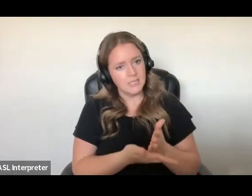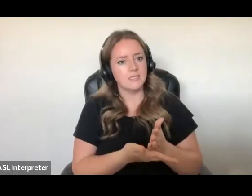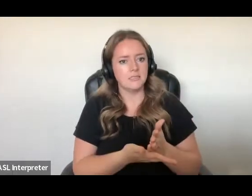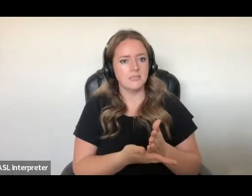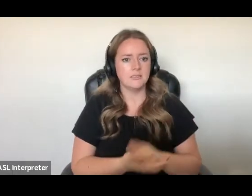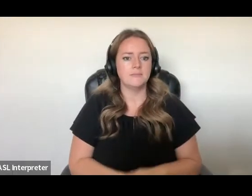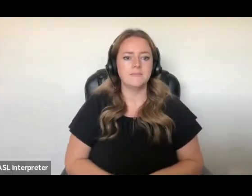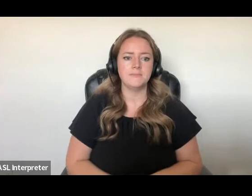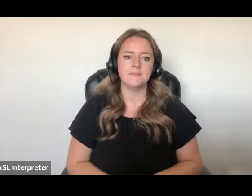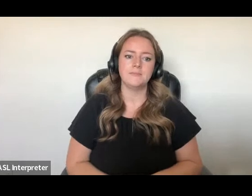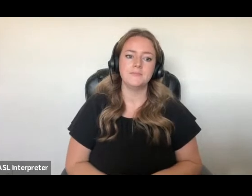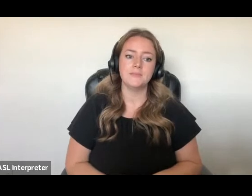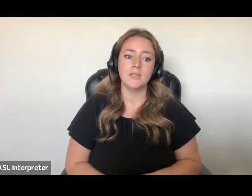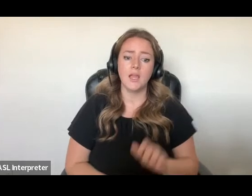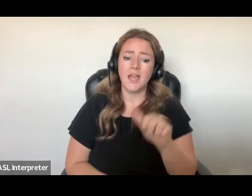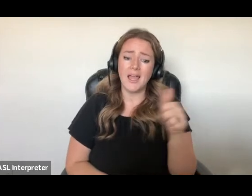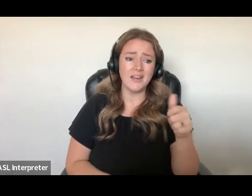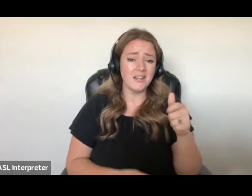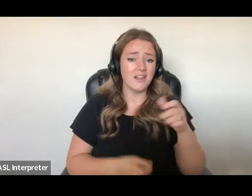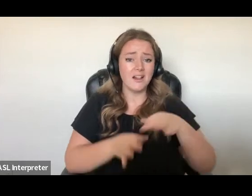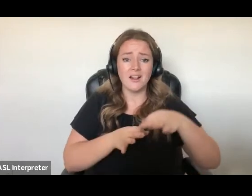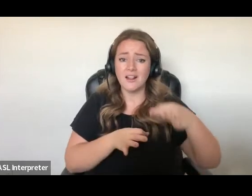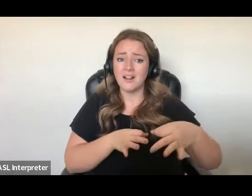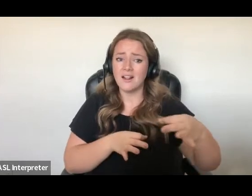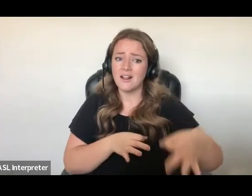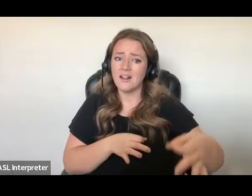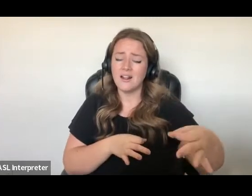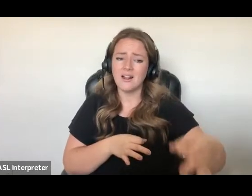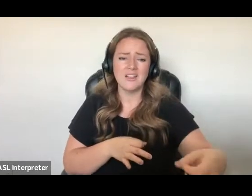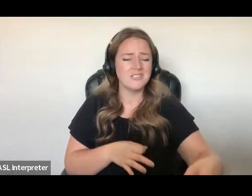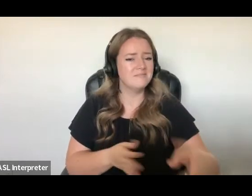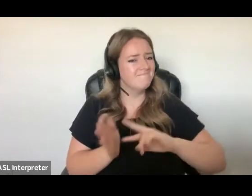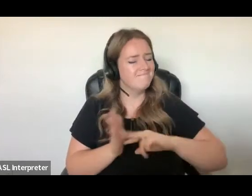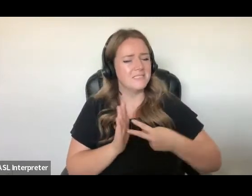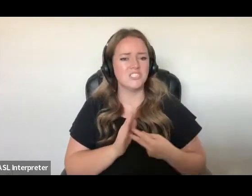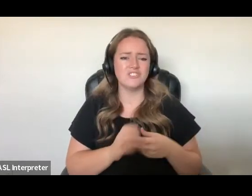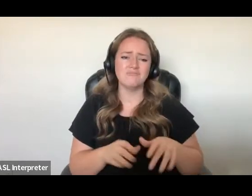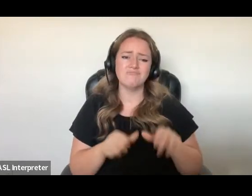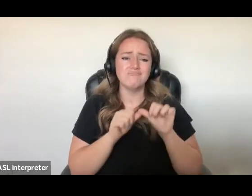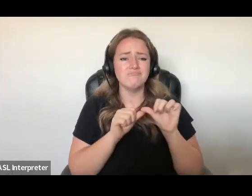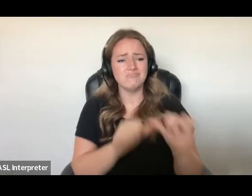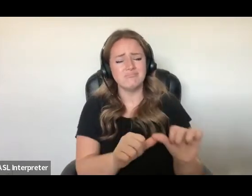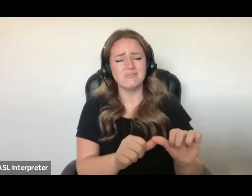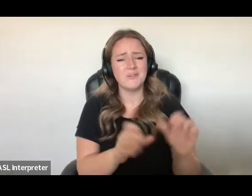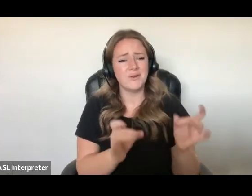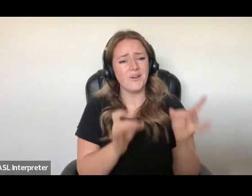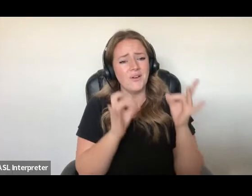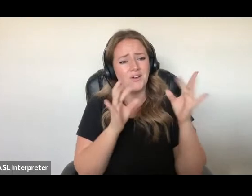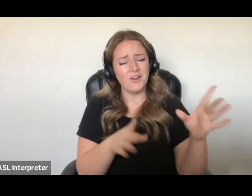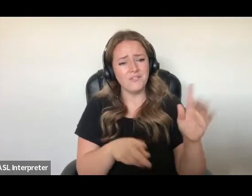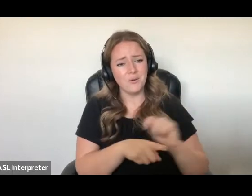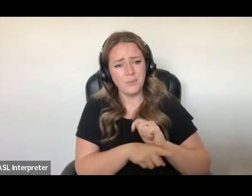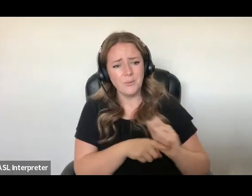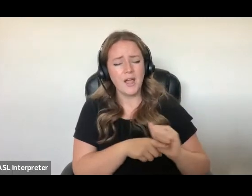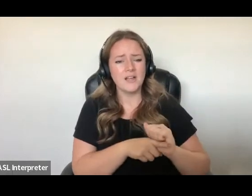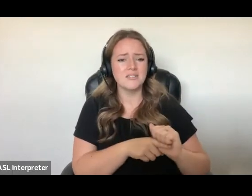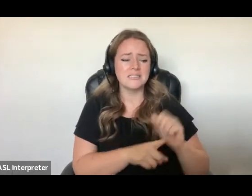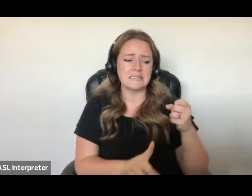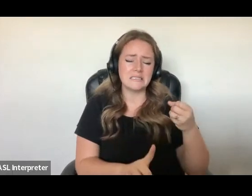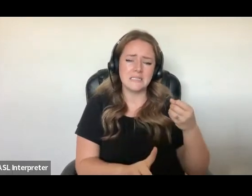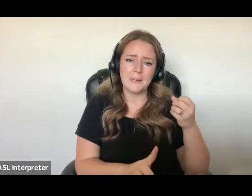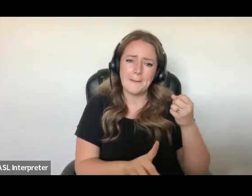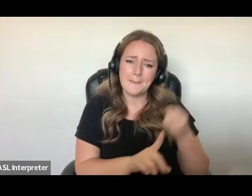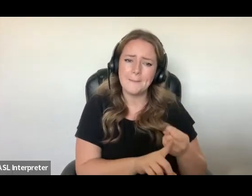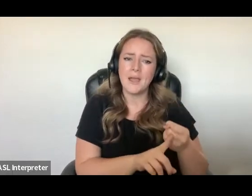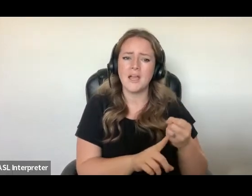would indefensibly prolong a practice that violates human rights standards and that has devastating impacts on the people who are detained,